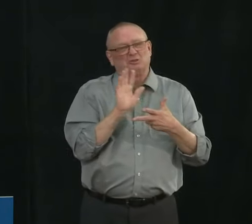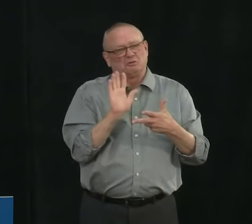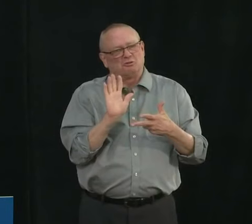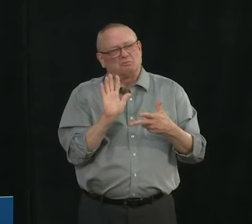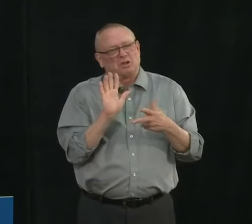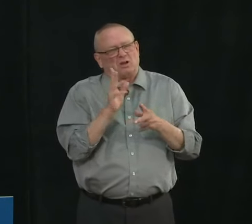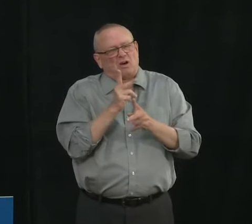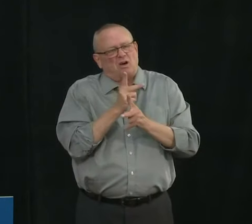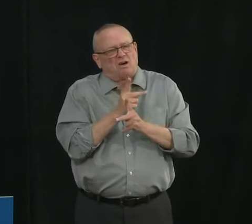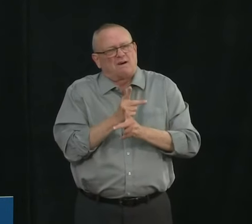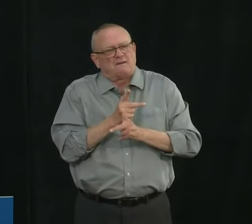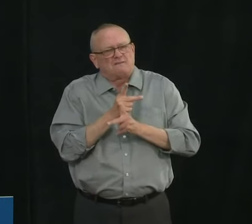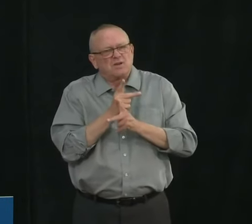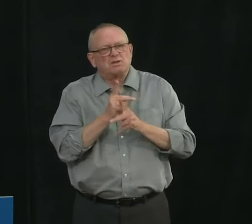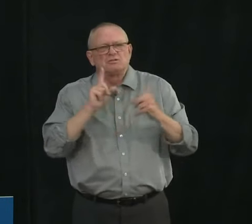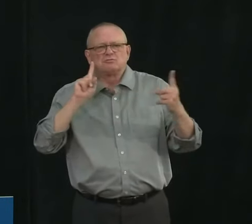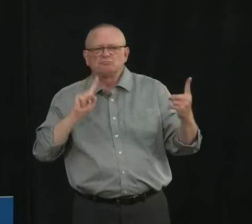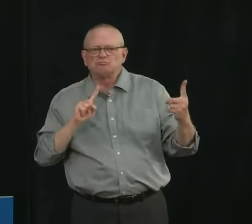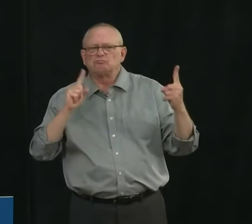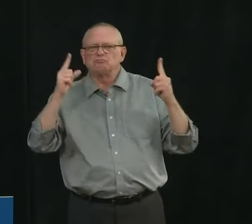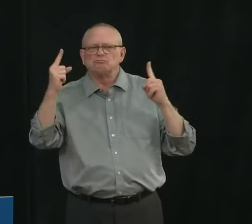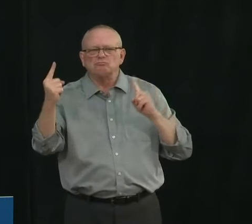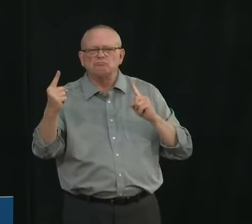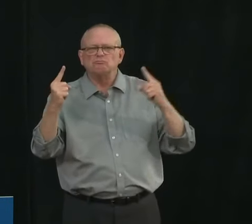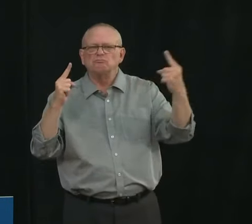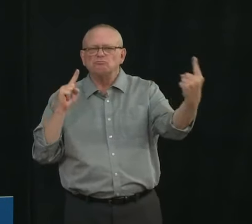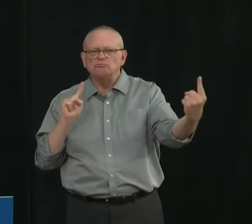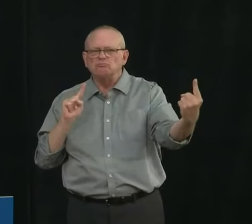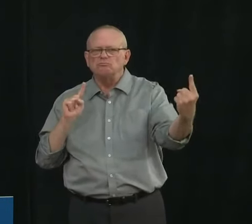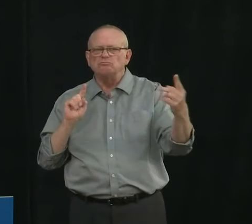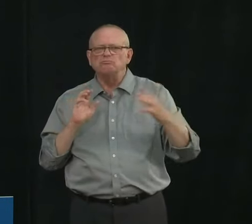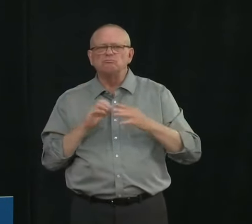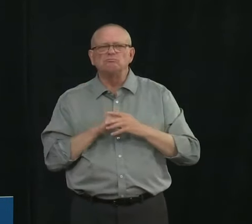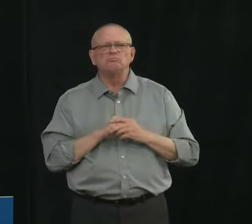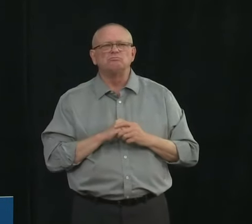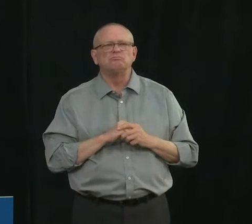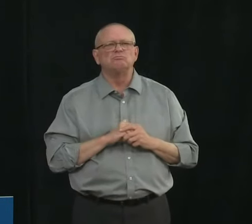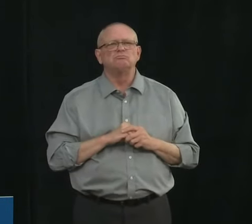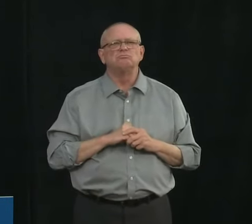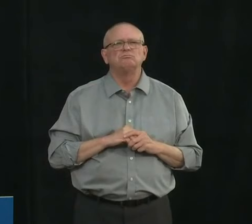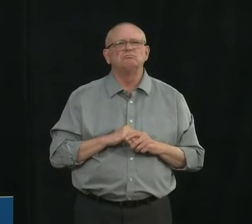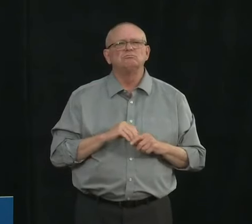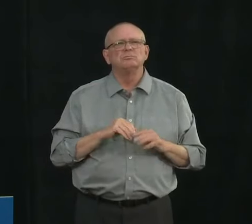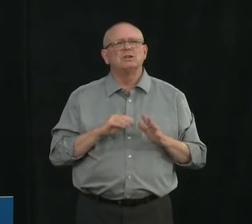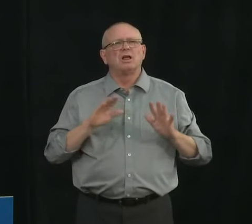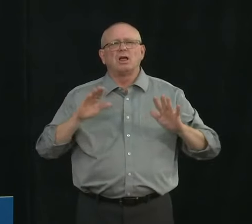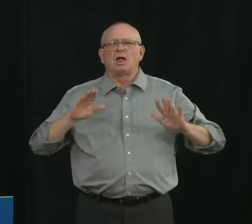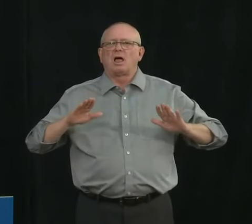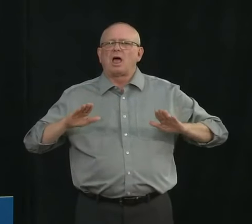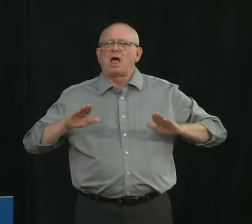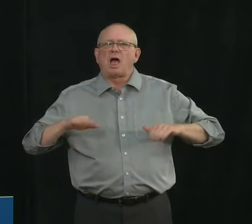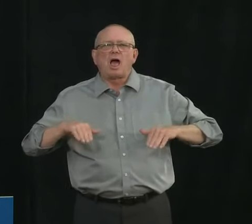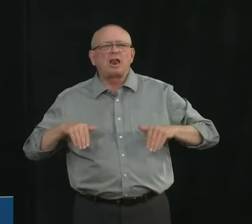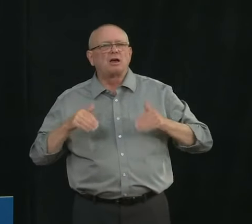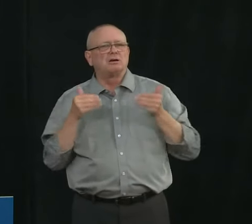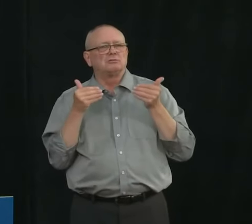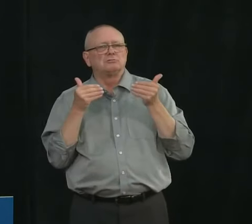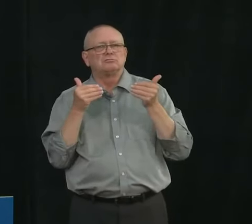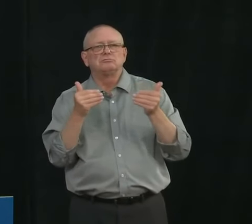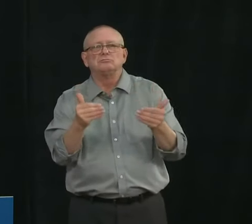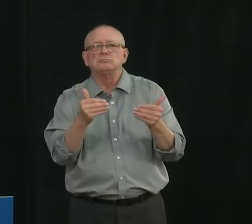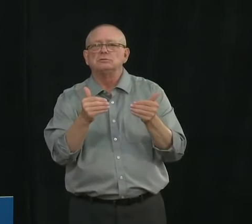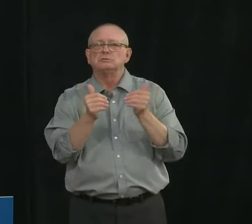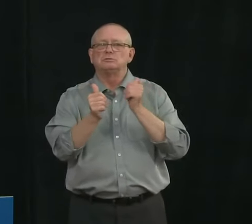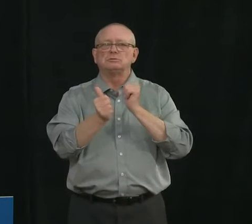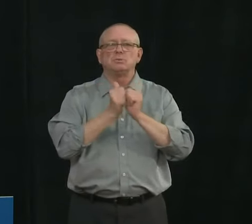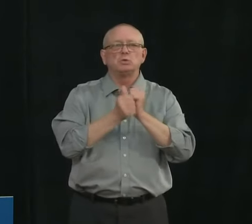the close contact between people that we are continuing to say that that close contact needs to be avoided